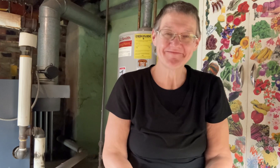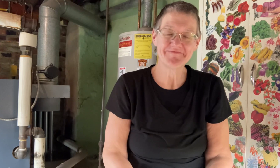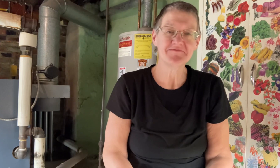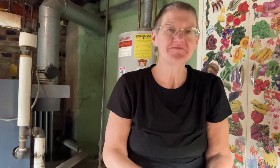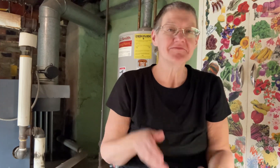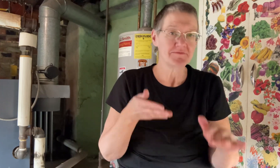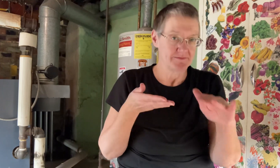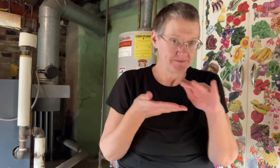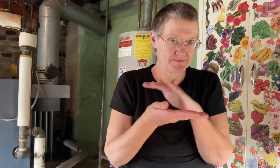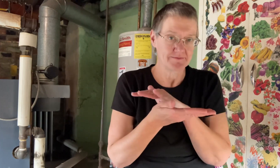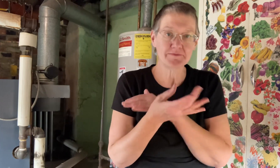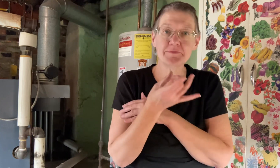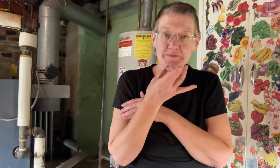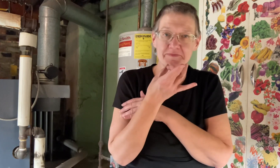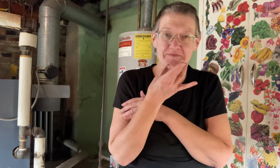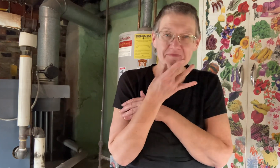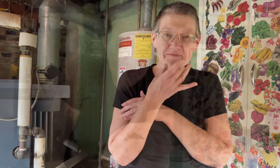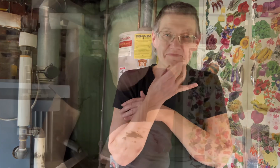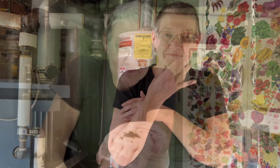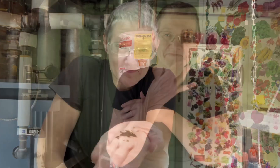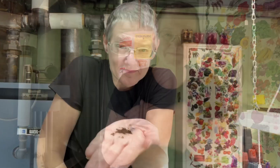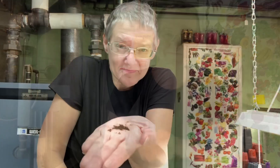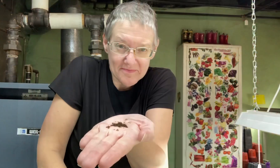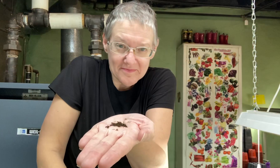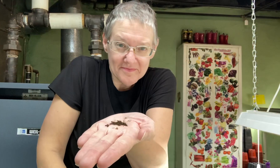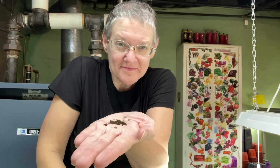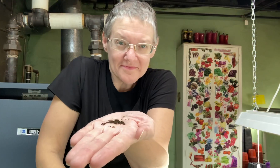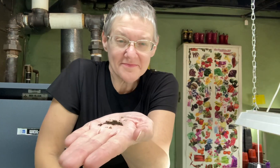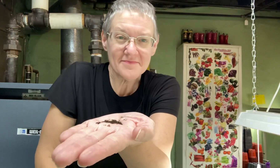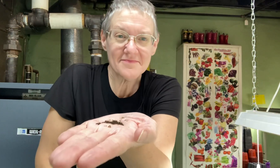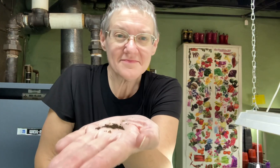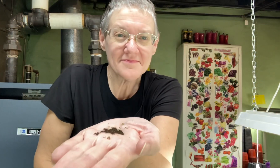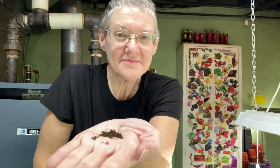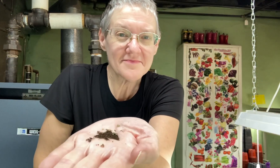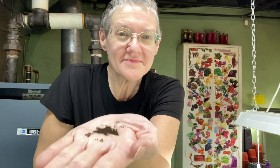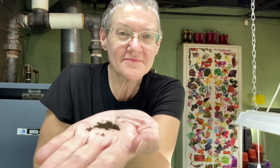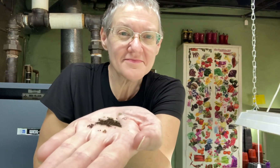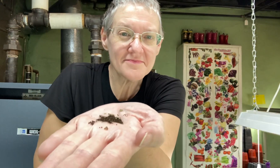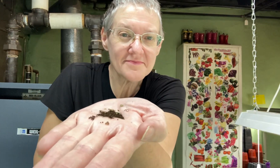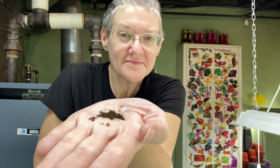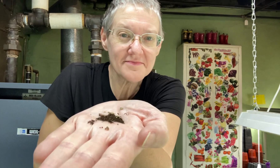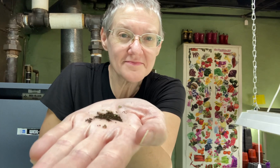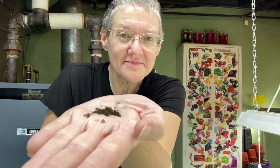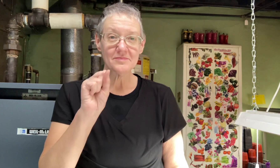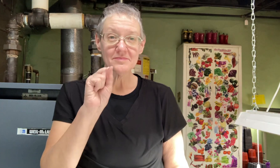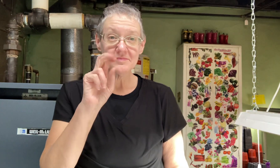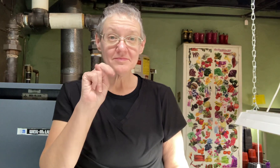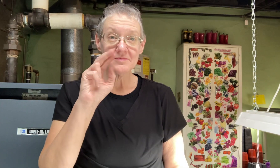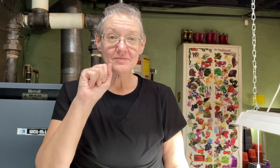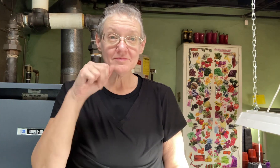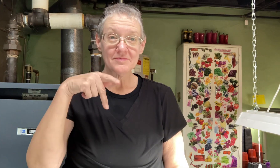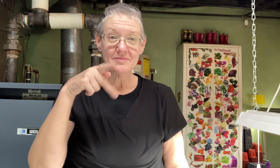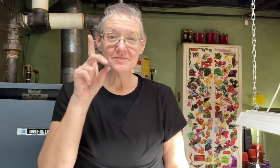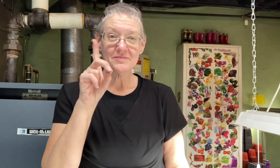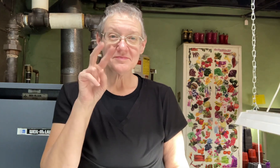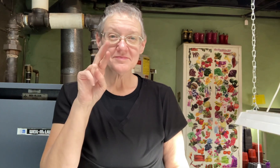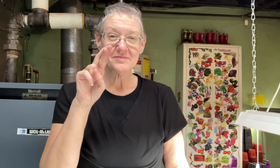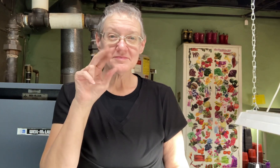flood them you don't want them to flow out of the hole and put them under your lights now look at these this is